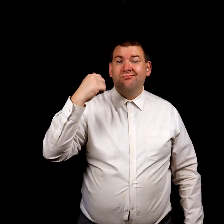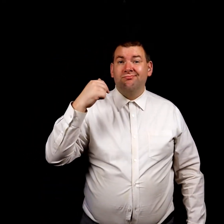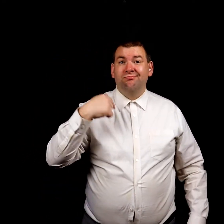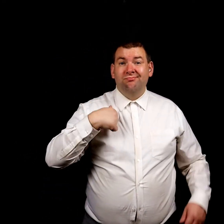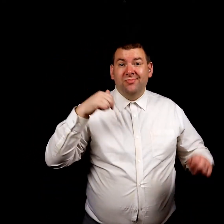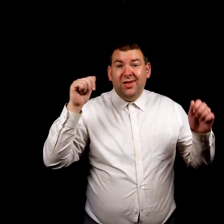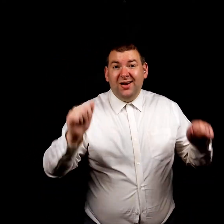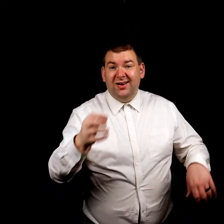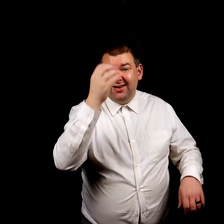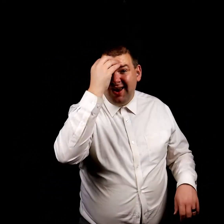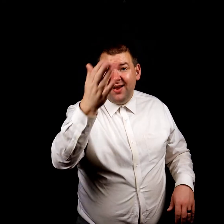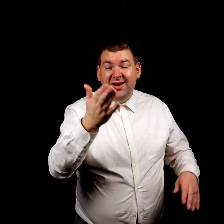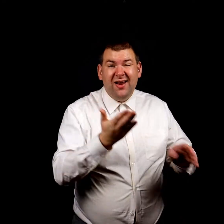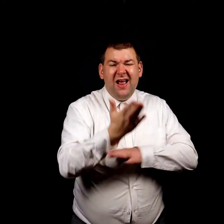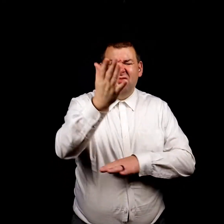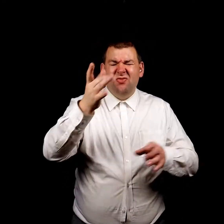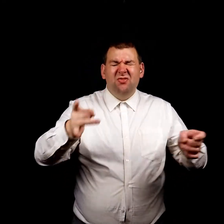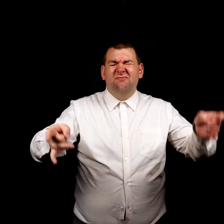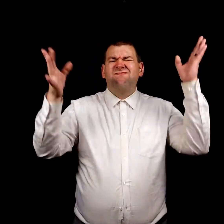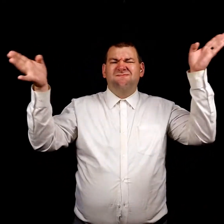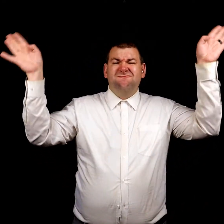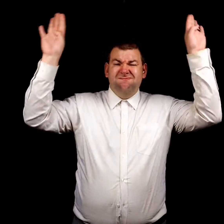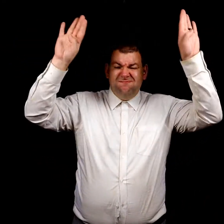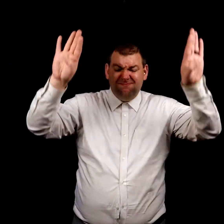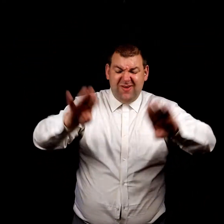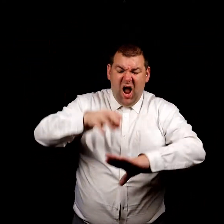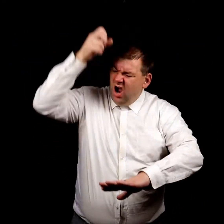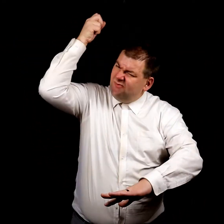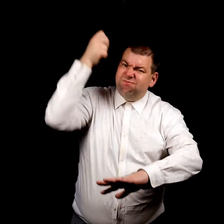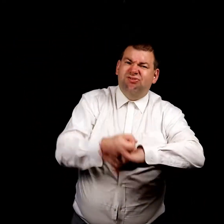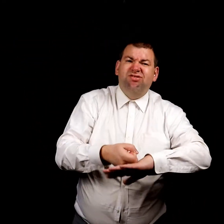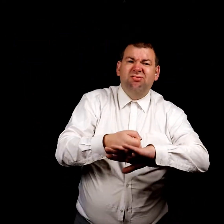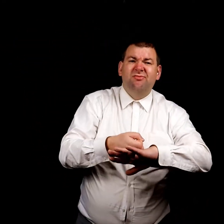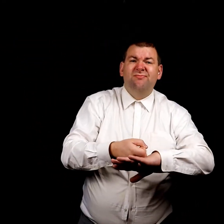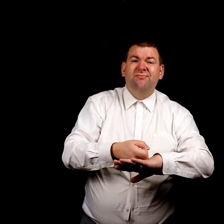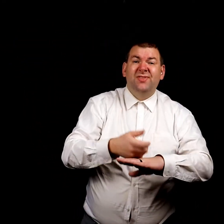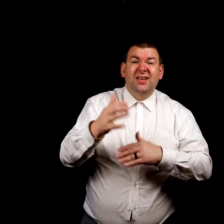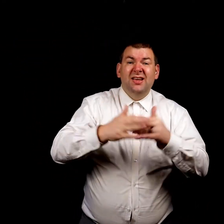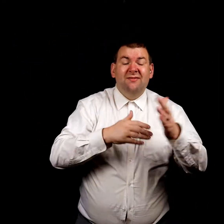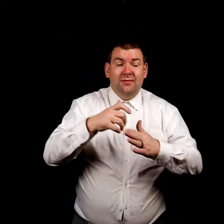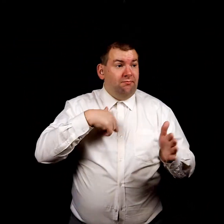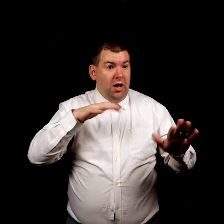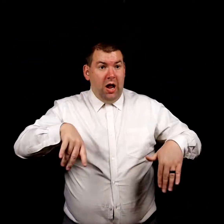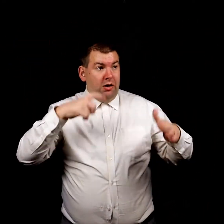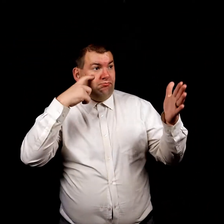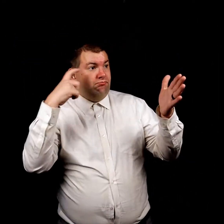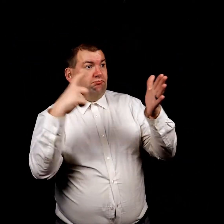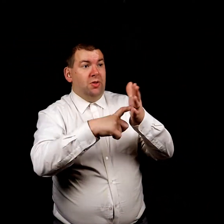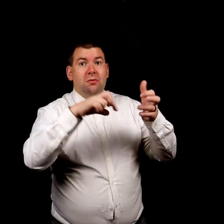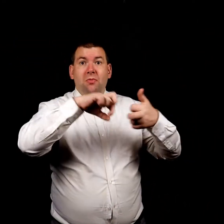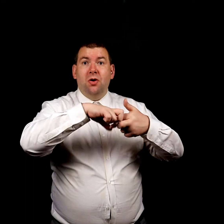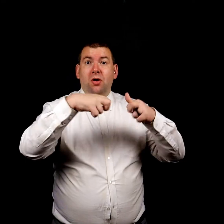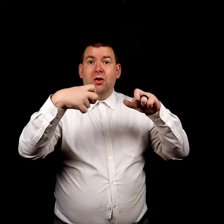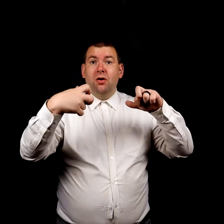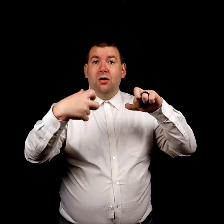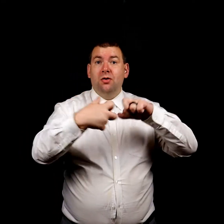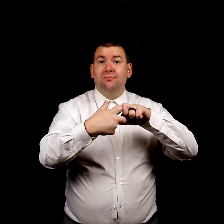I can tell you after going through that valley, even though I didn't see it at the time.